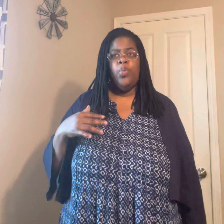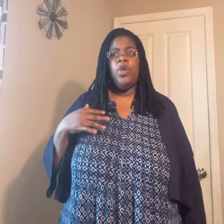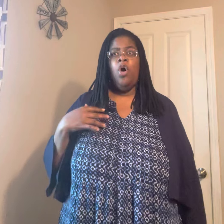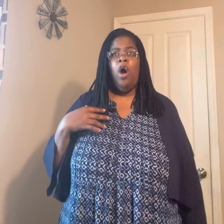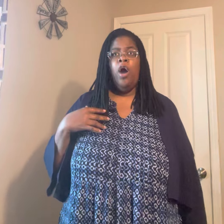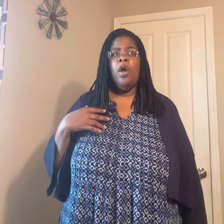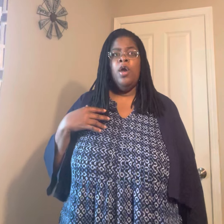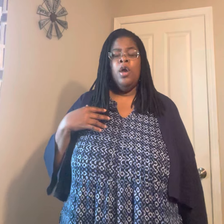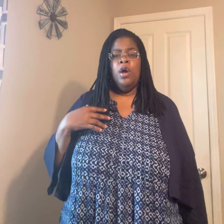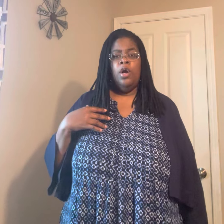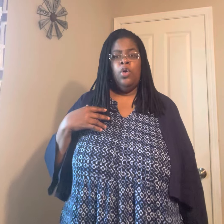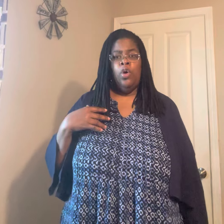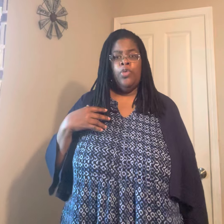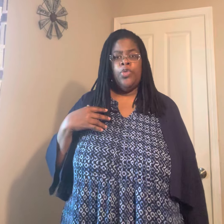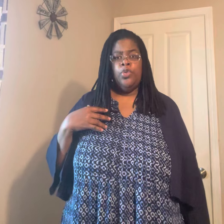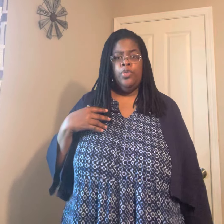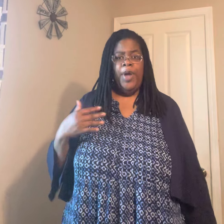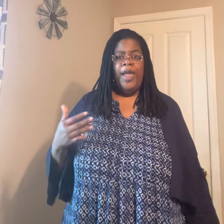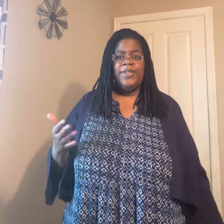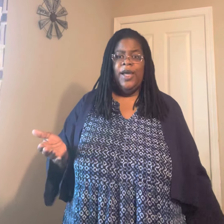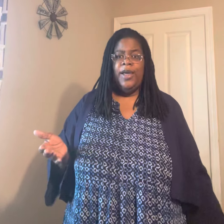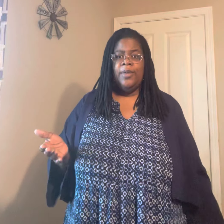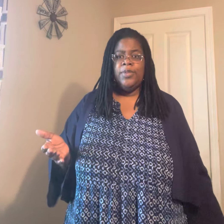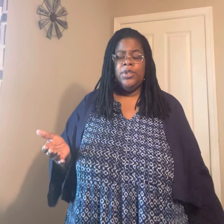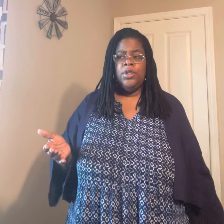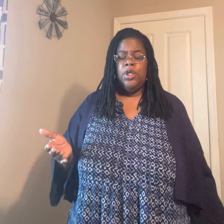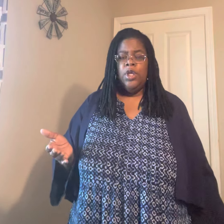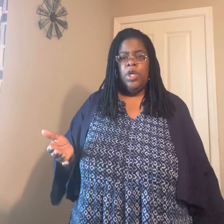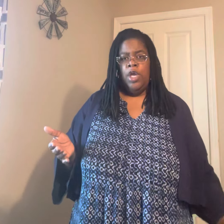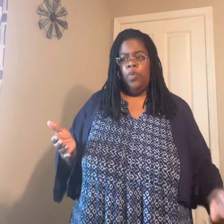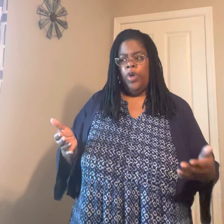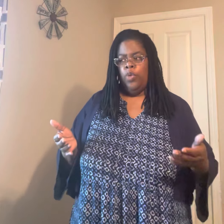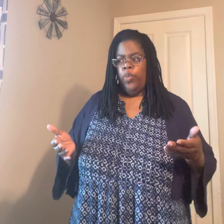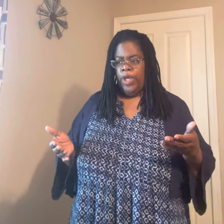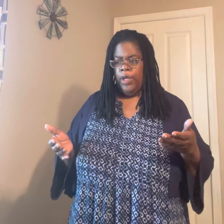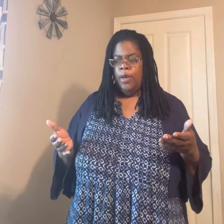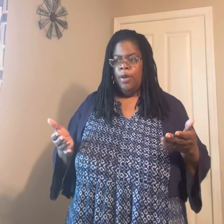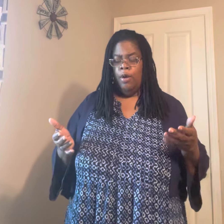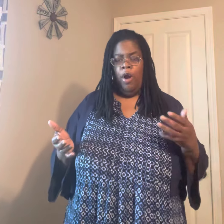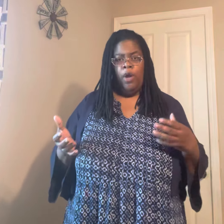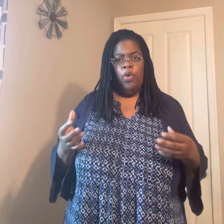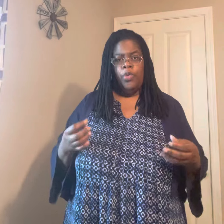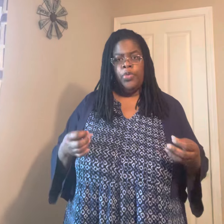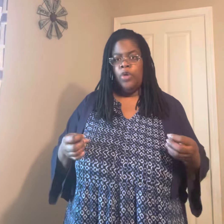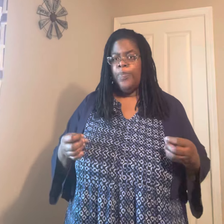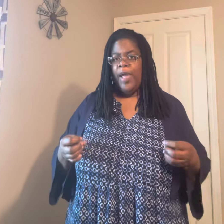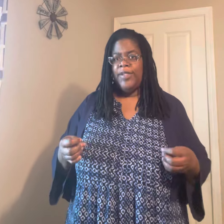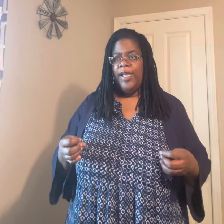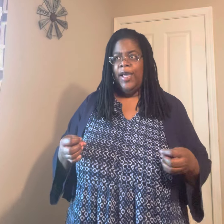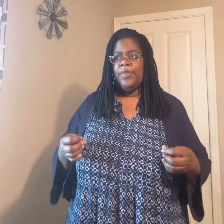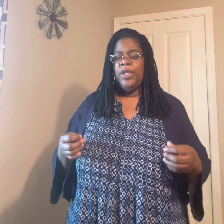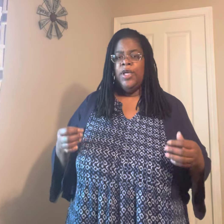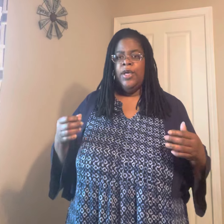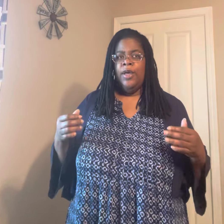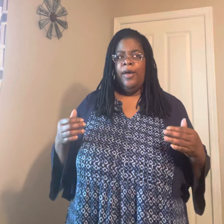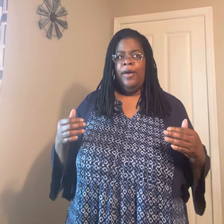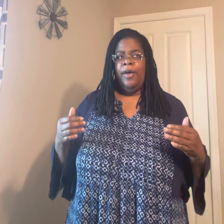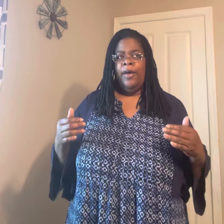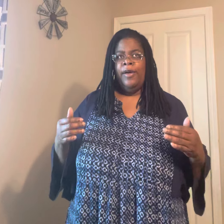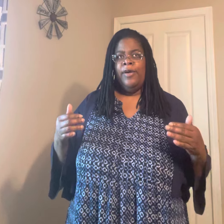we are going through bad times. And when we are going through those bad times, our